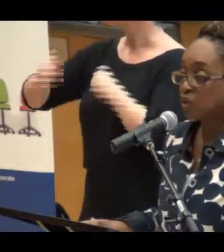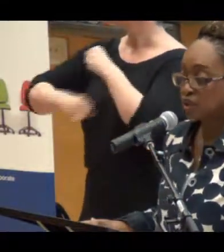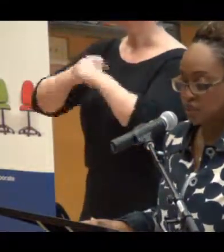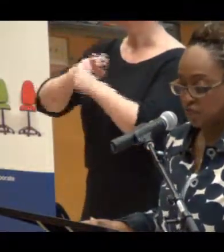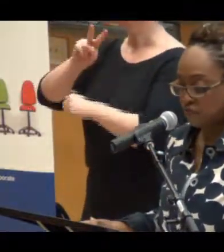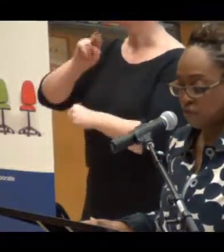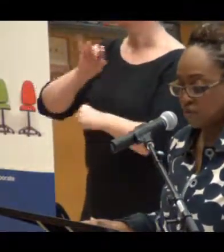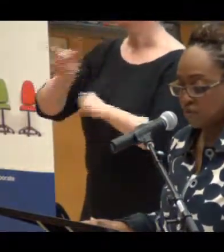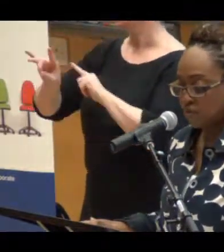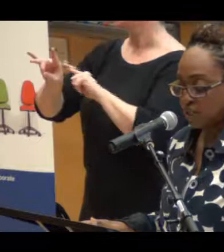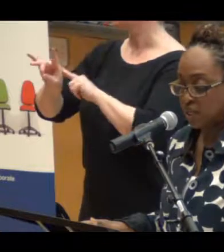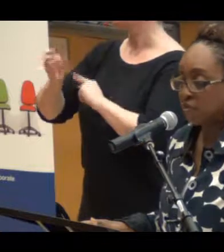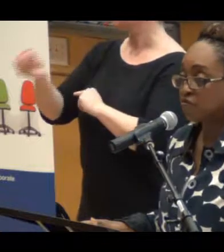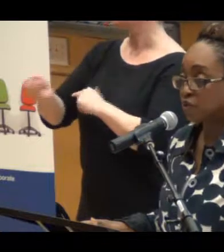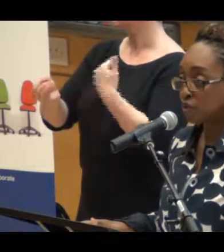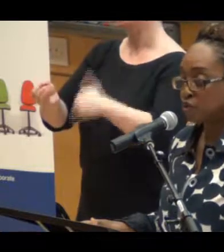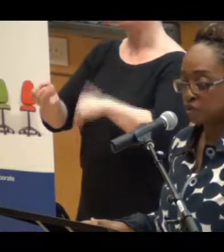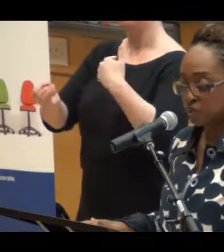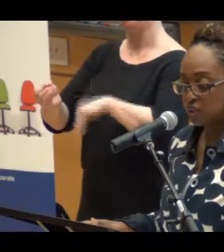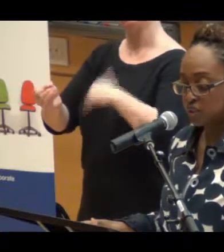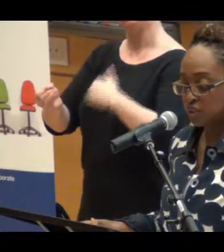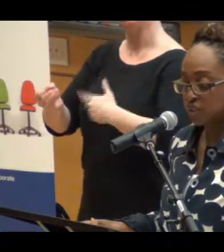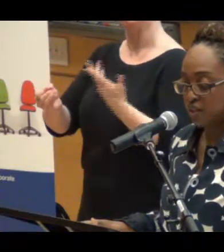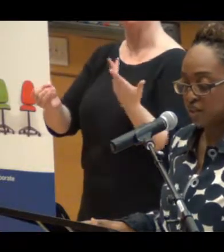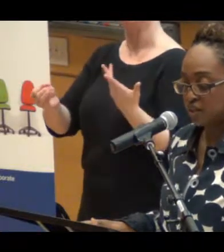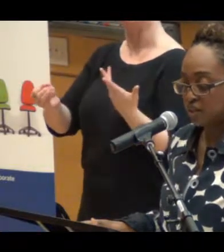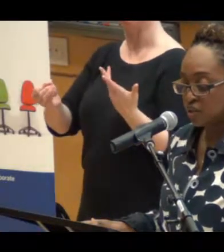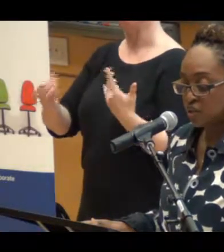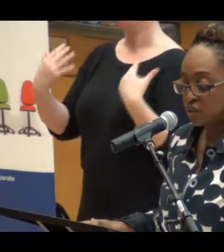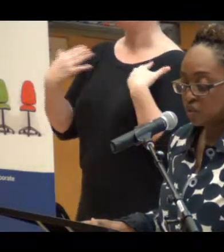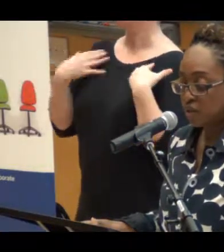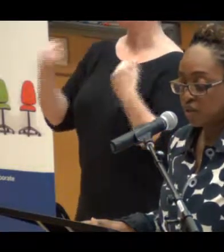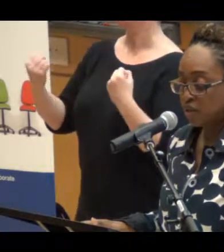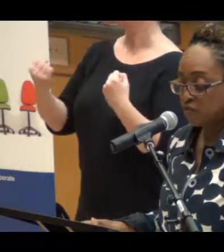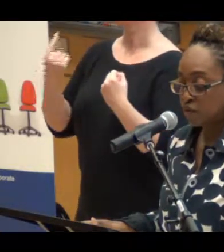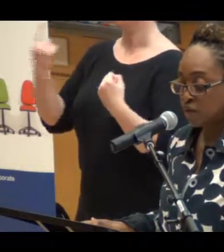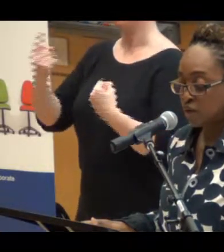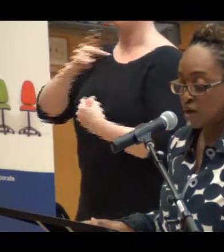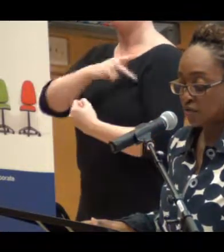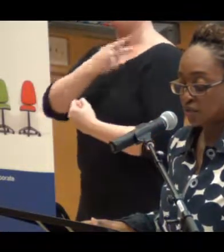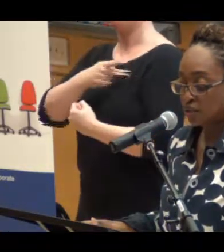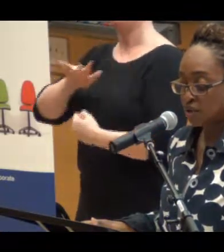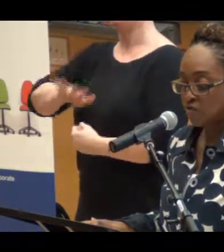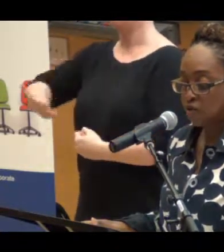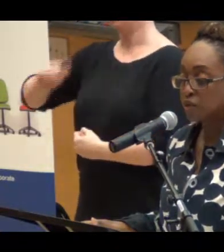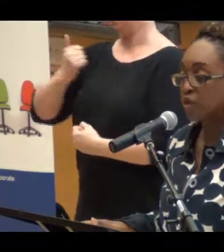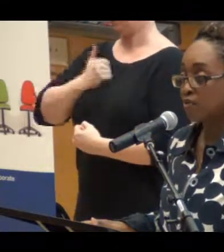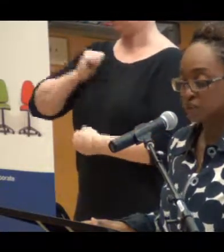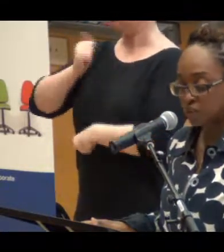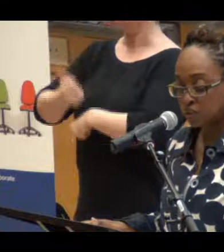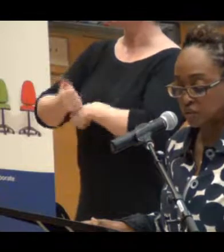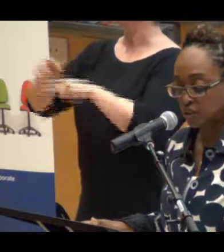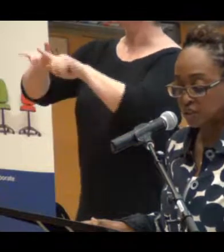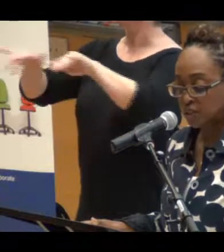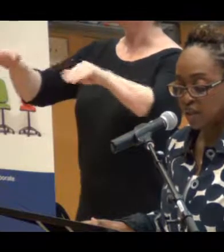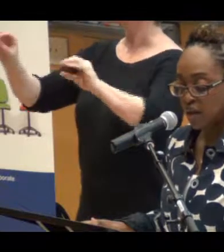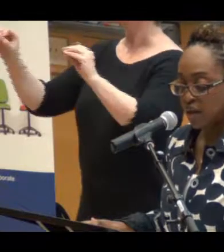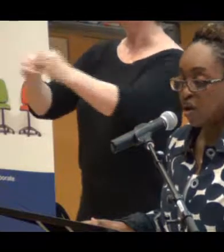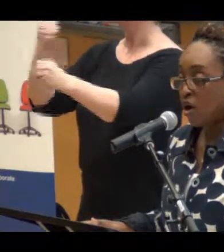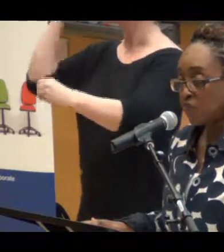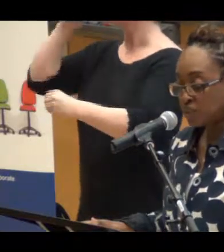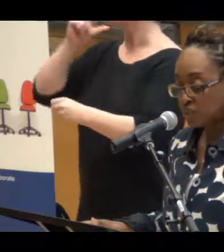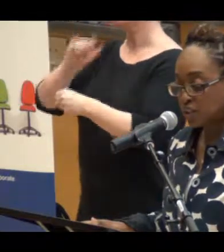took a bold step forward and became the first jurisdiction in Canada to create a diversity office for its public service.